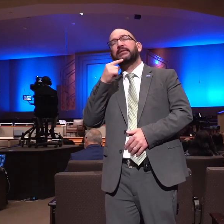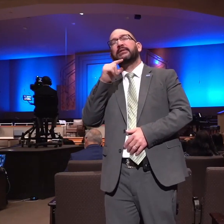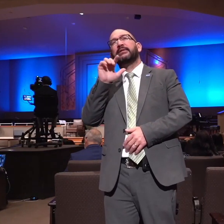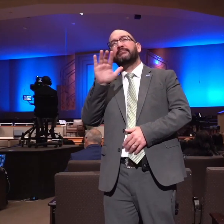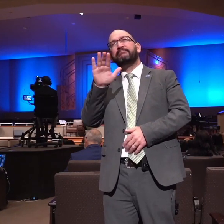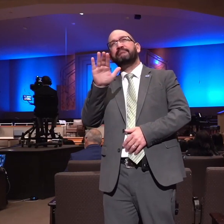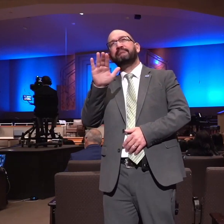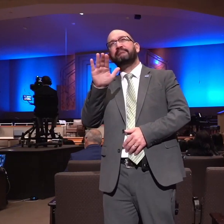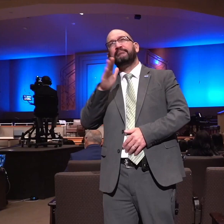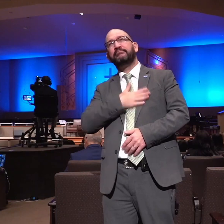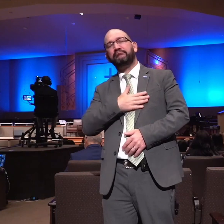and said god